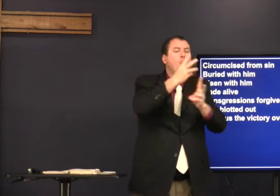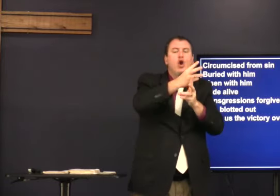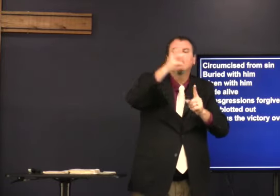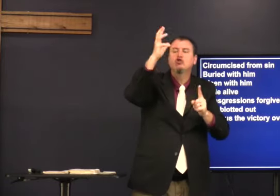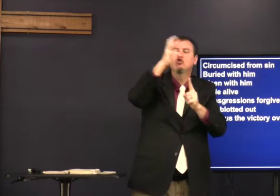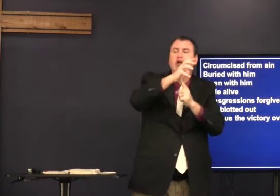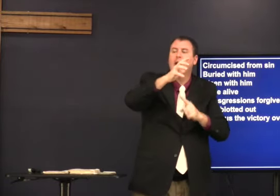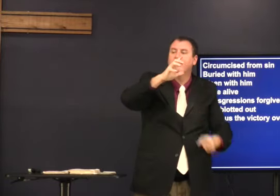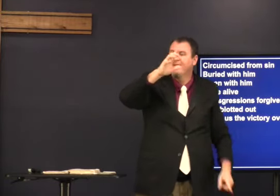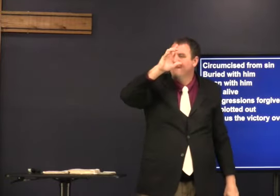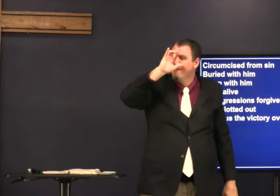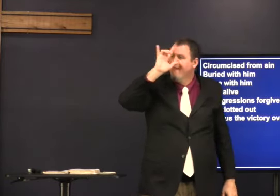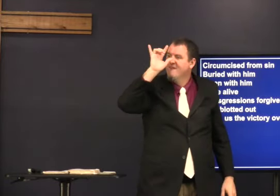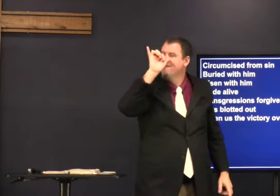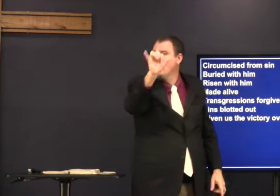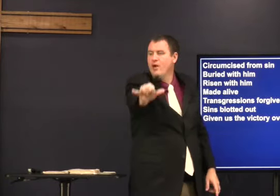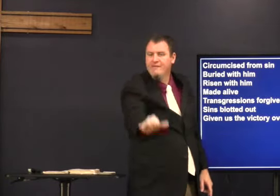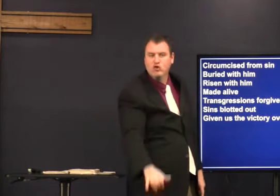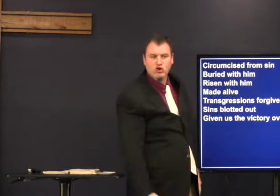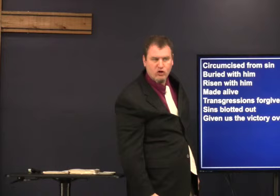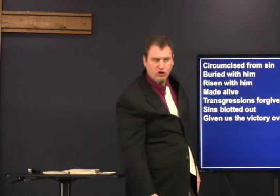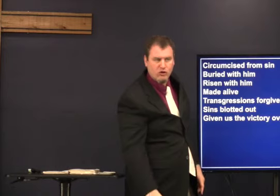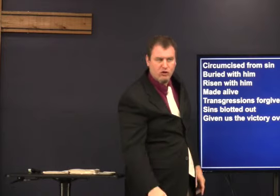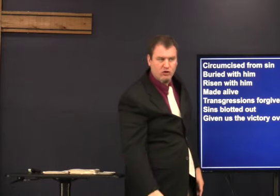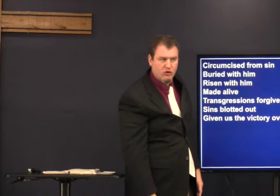We have a new identity. We are world champions forever.